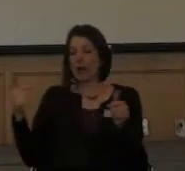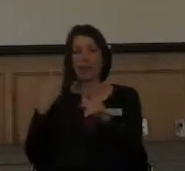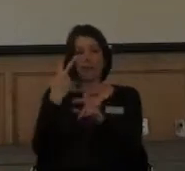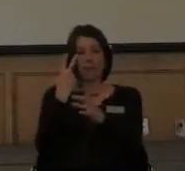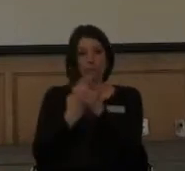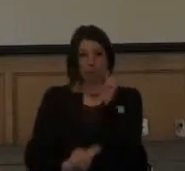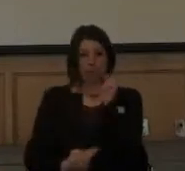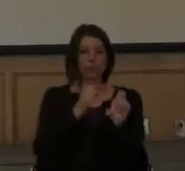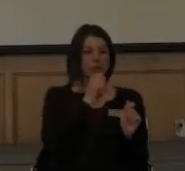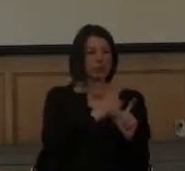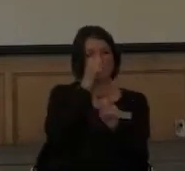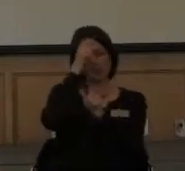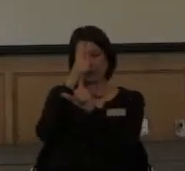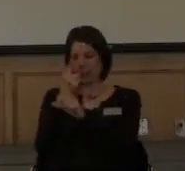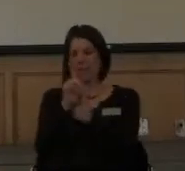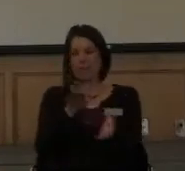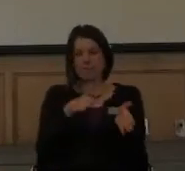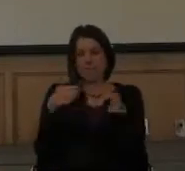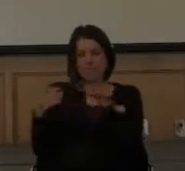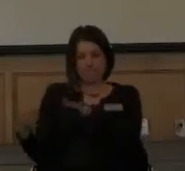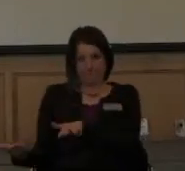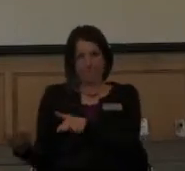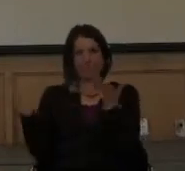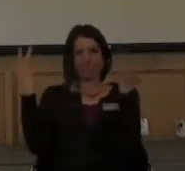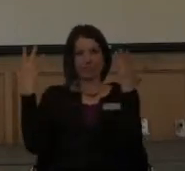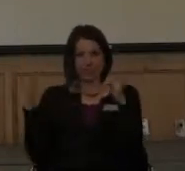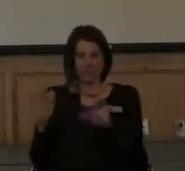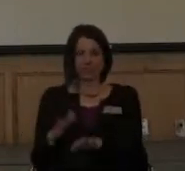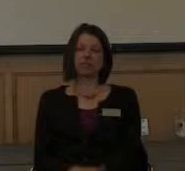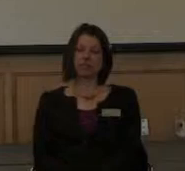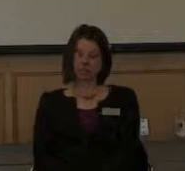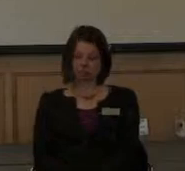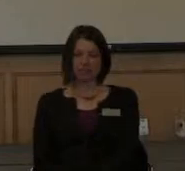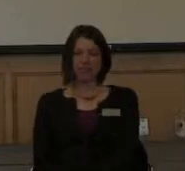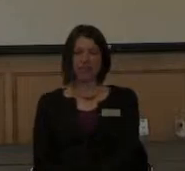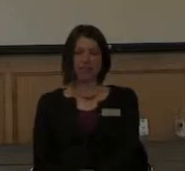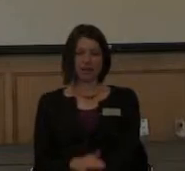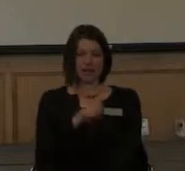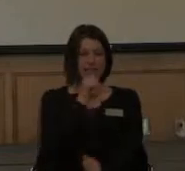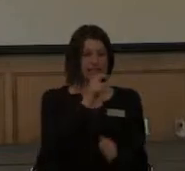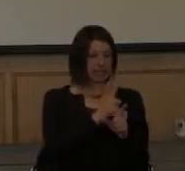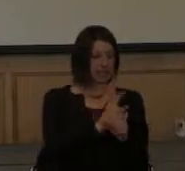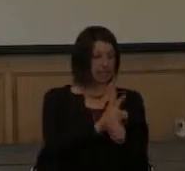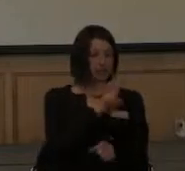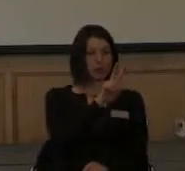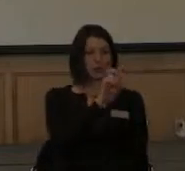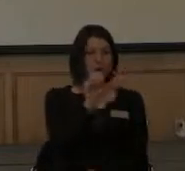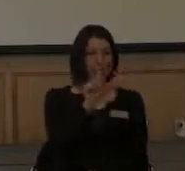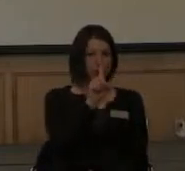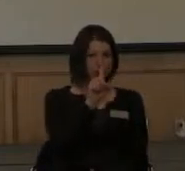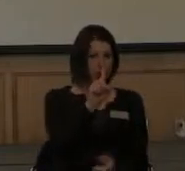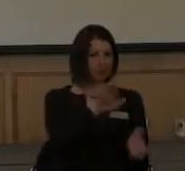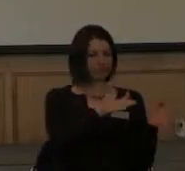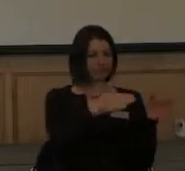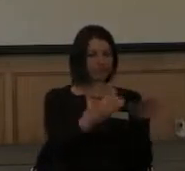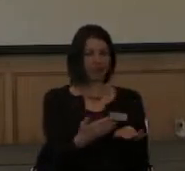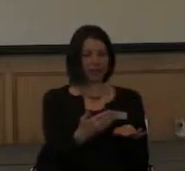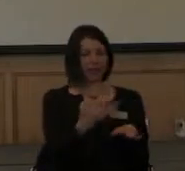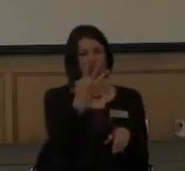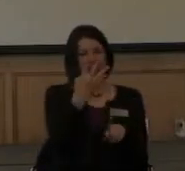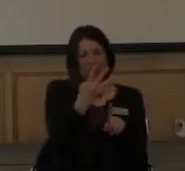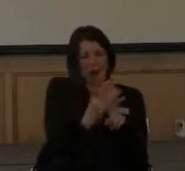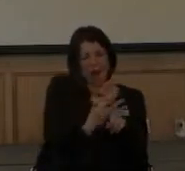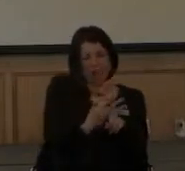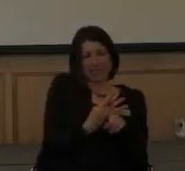My sister passed away in January of 2001. She was four months from getting her bachelor's in